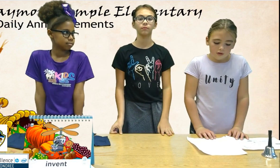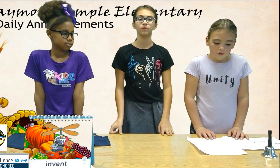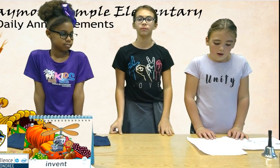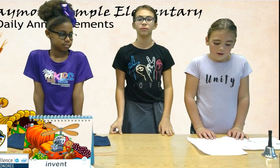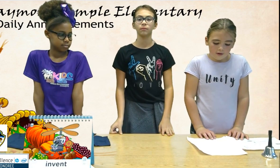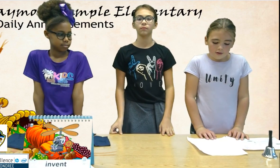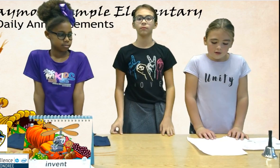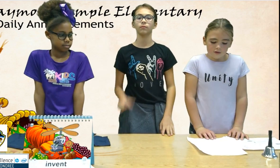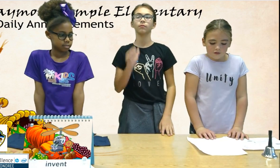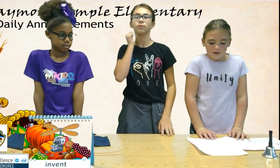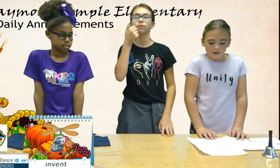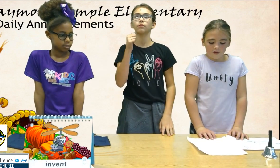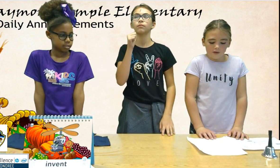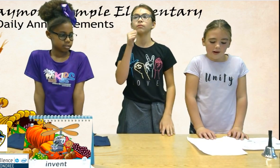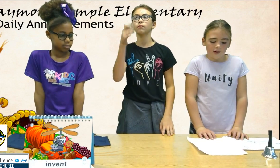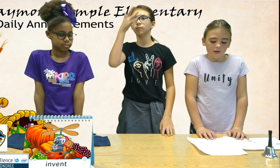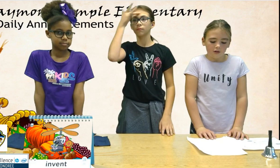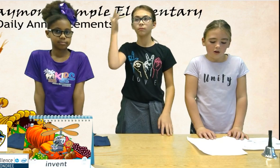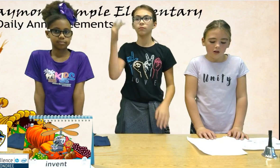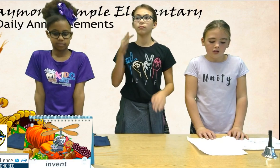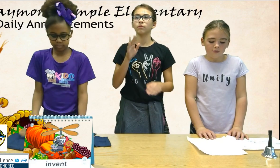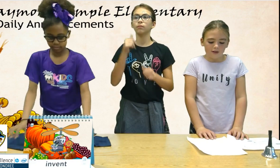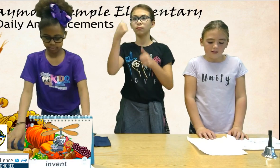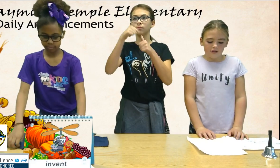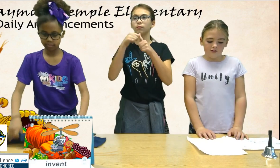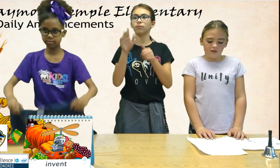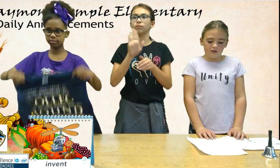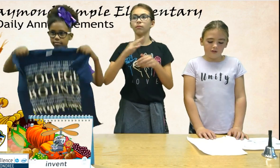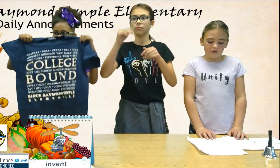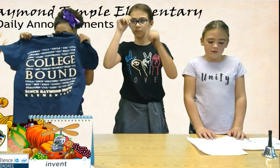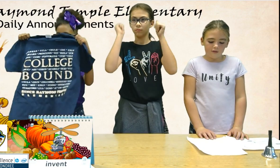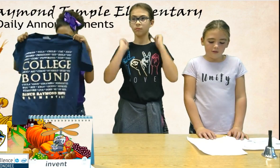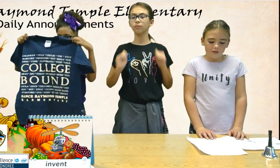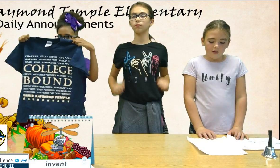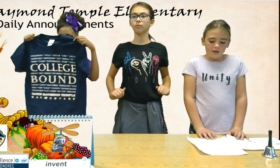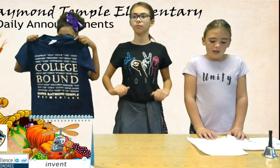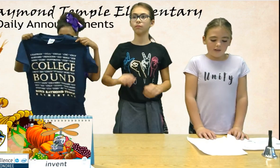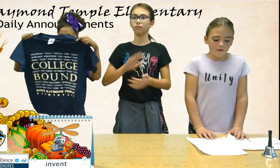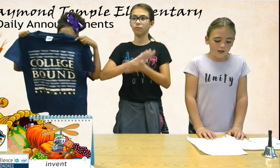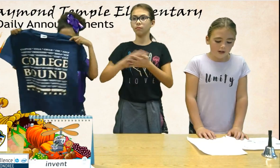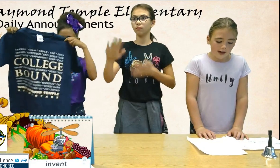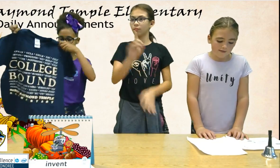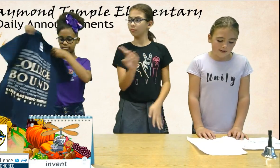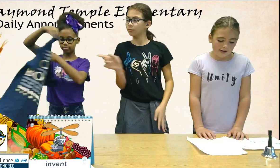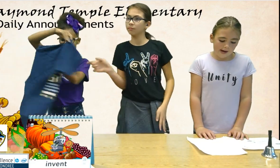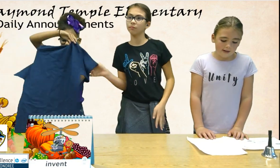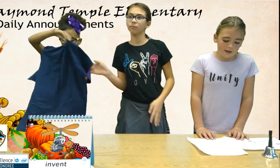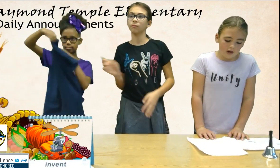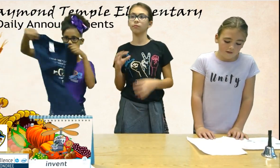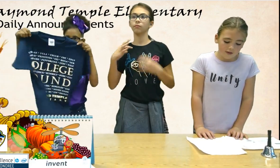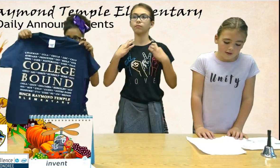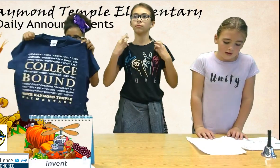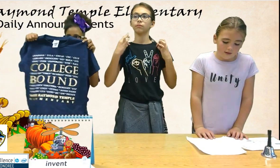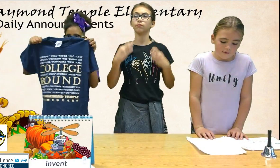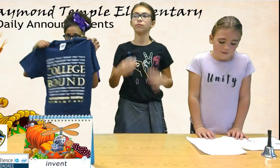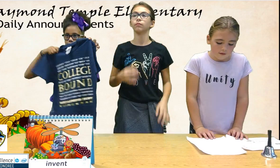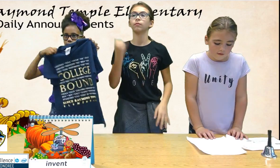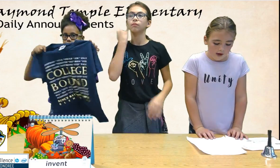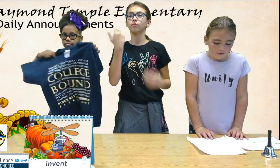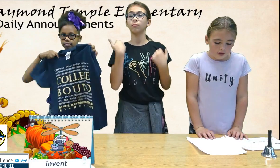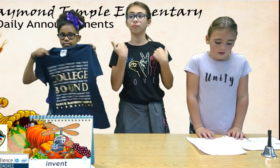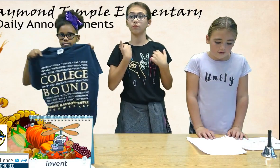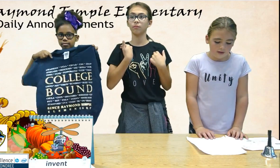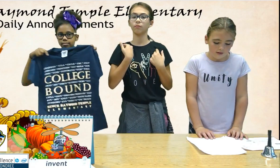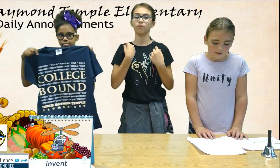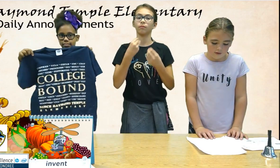Tomorrow, don't forget to wear your college-bound t-shirts. If you don't have one yet, the office sells them for